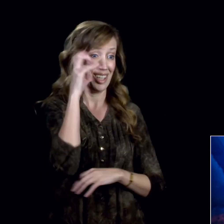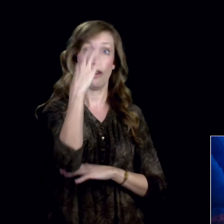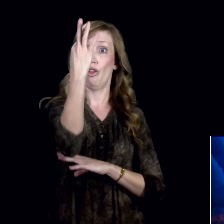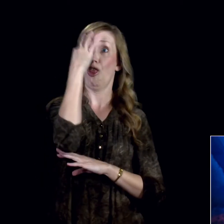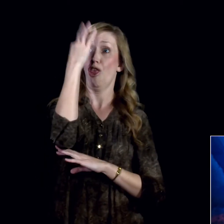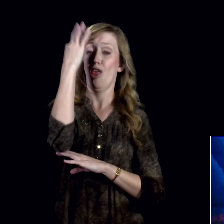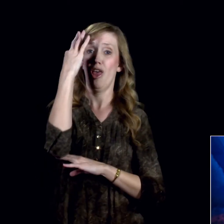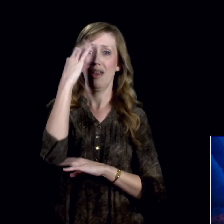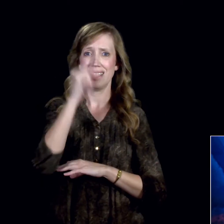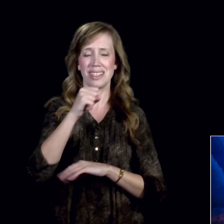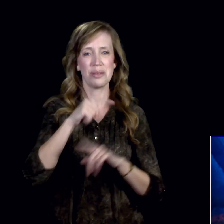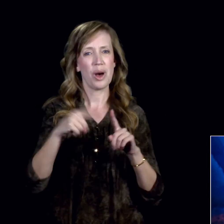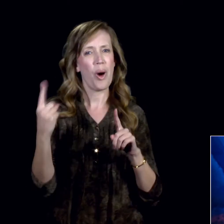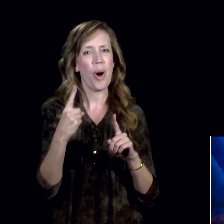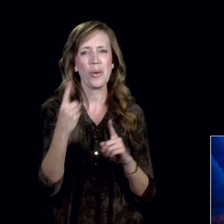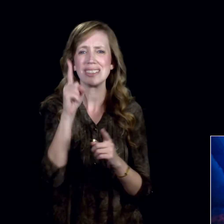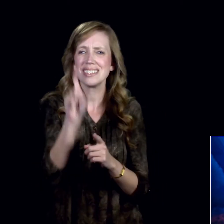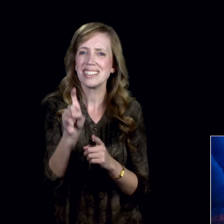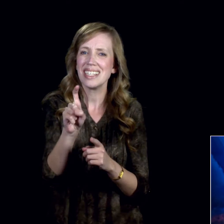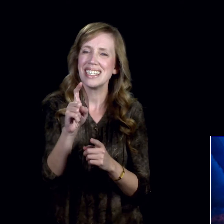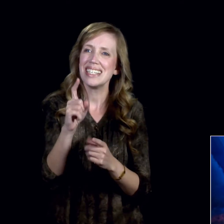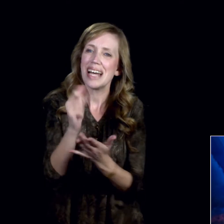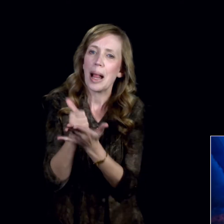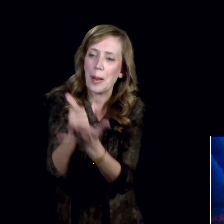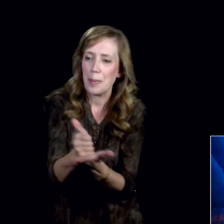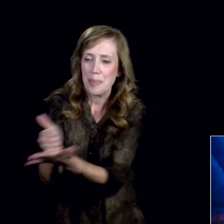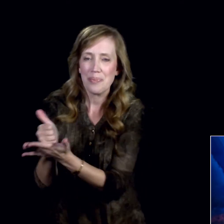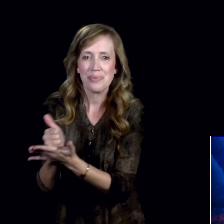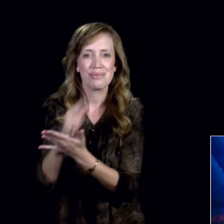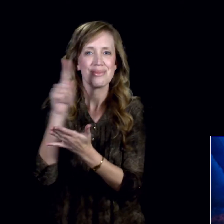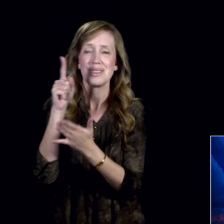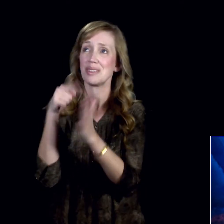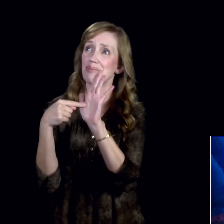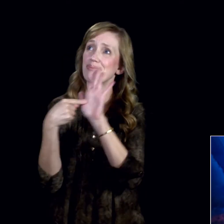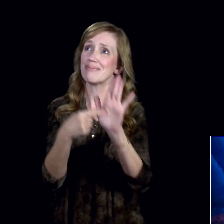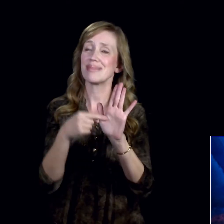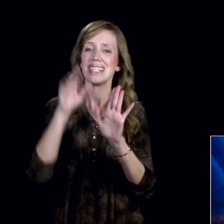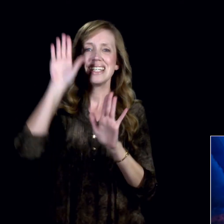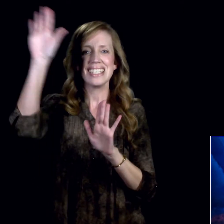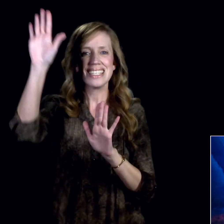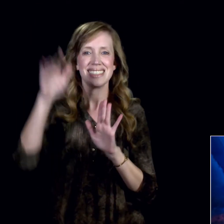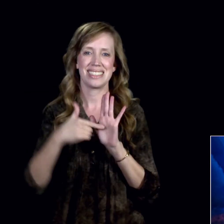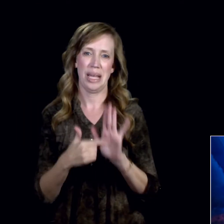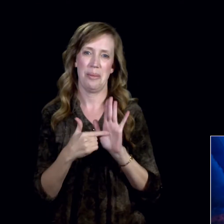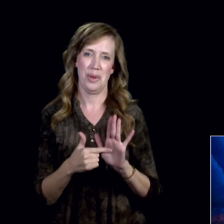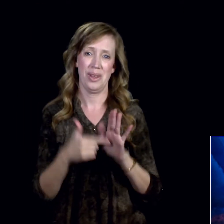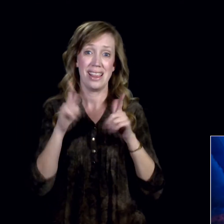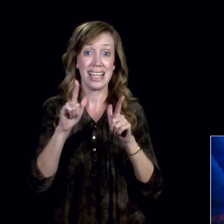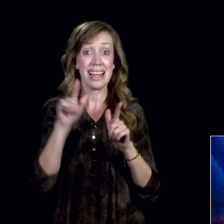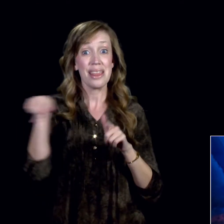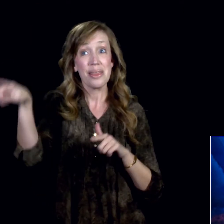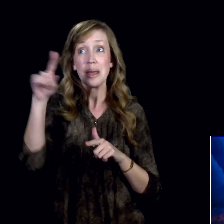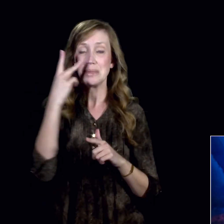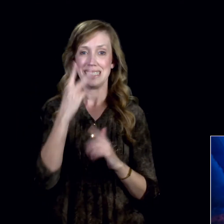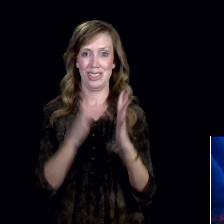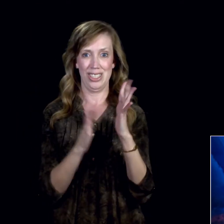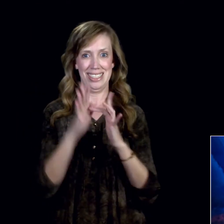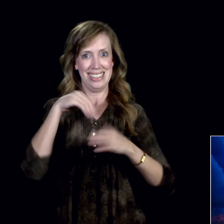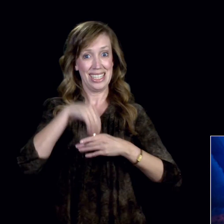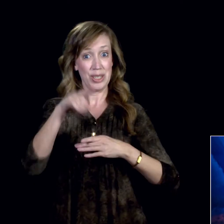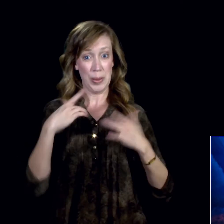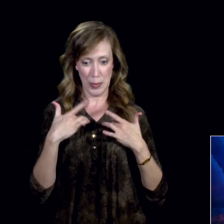to be helped. Now, is there someone near you just waiting to see the love of God demonstrated? If so, let that person see Jesus in you.